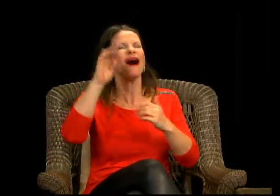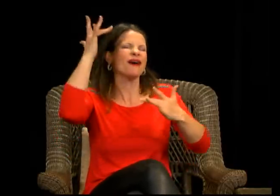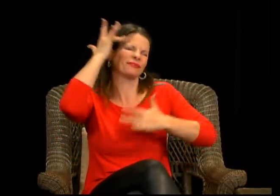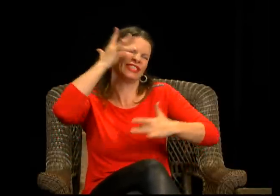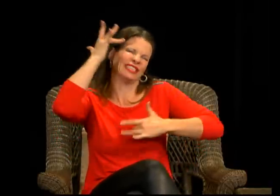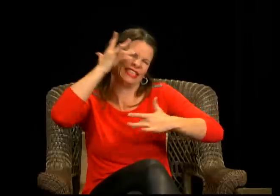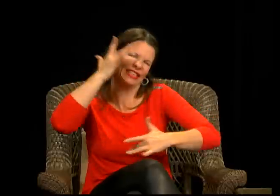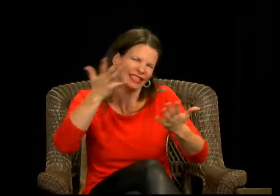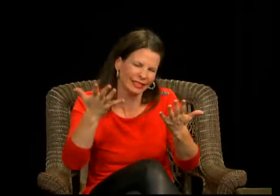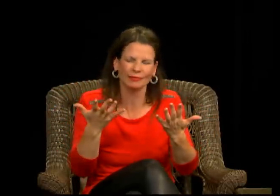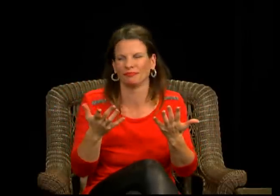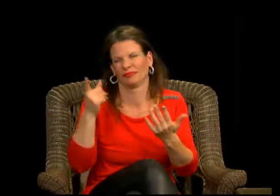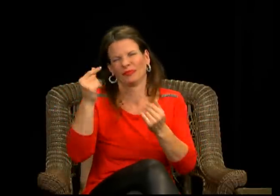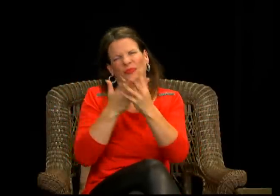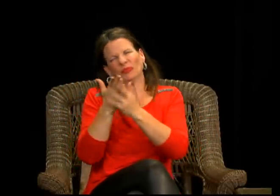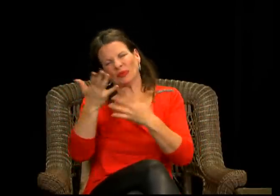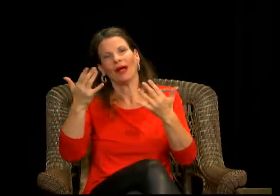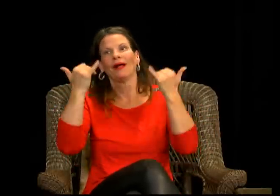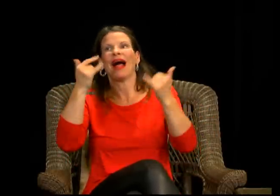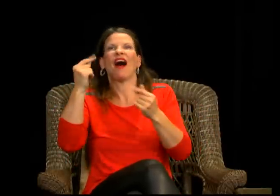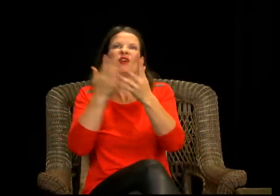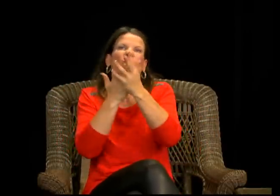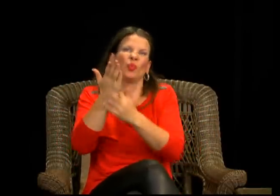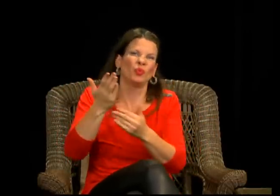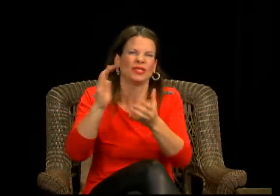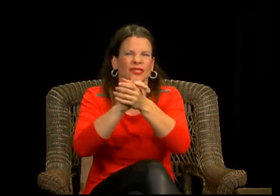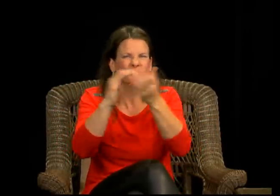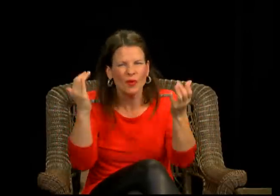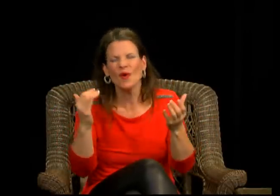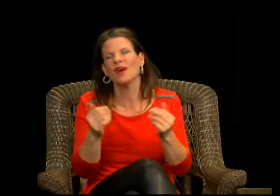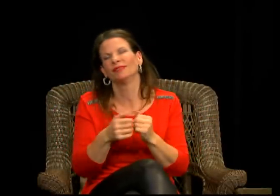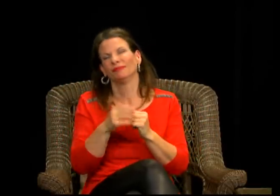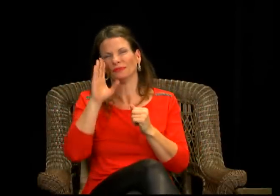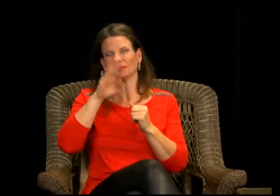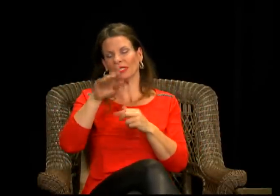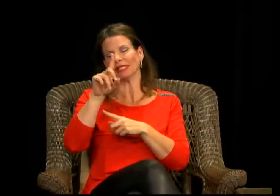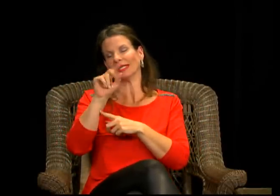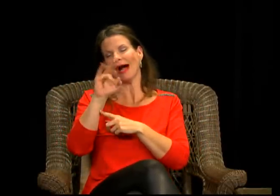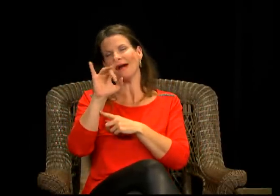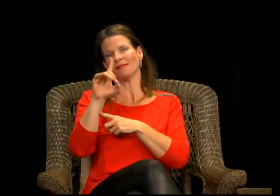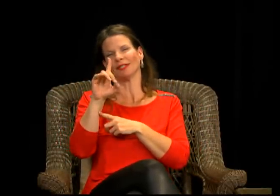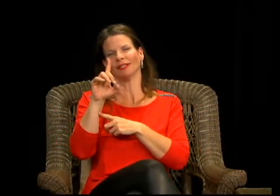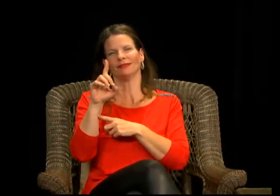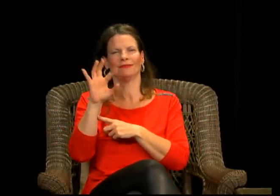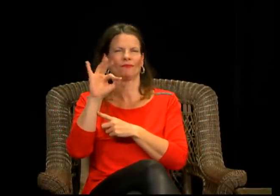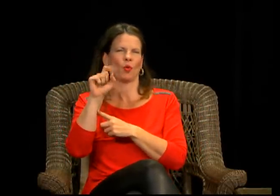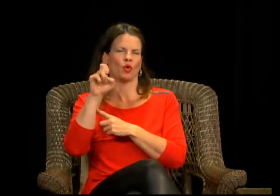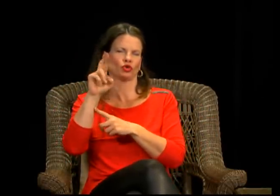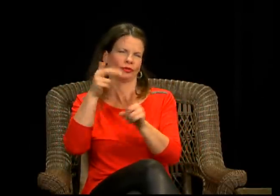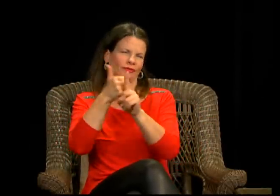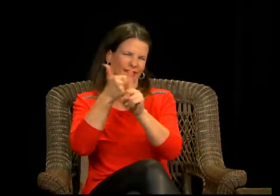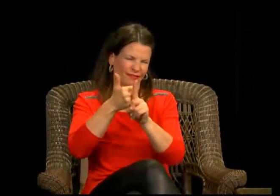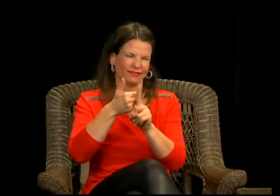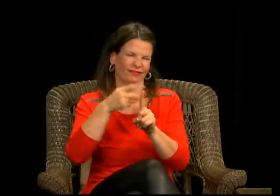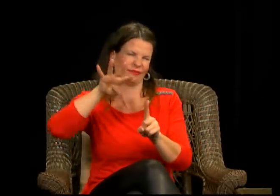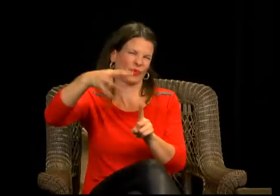to see her going through that experience first of all she was struggling with lyme disease and